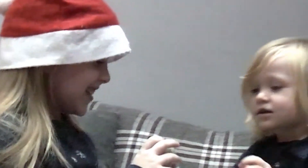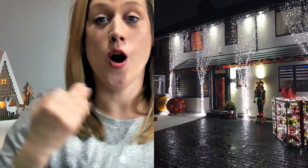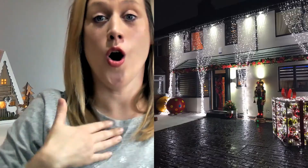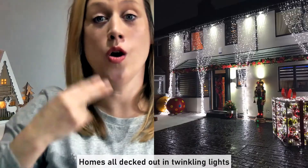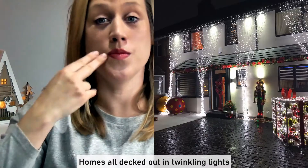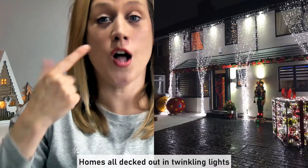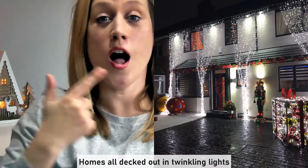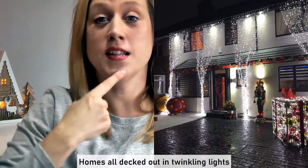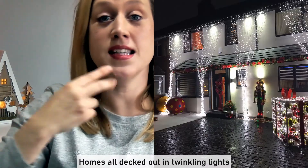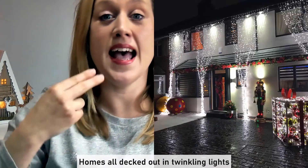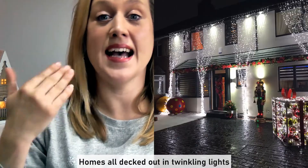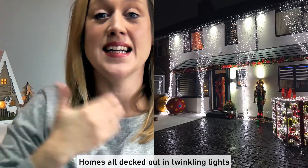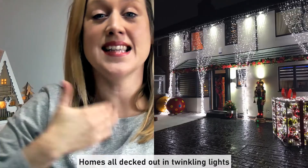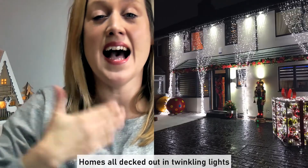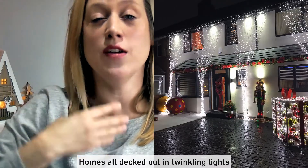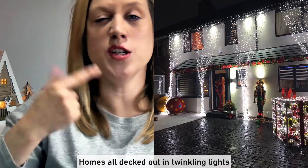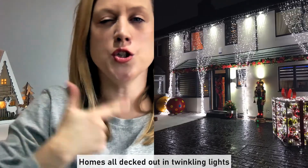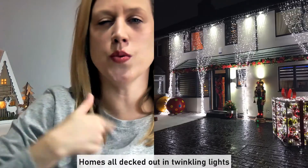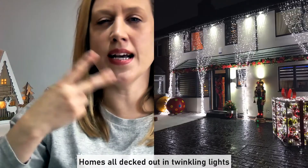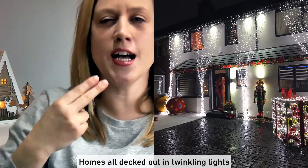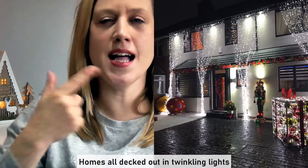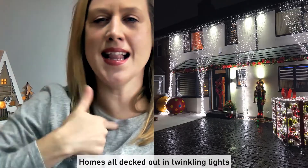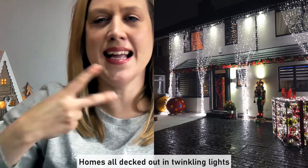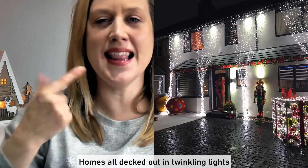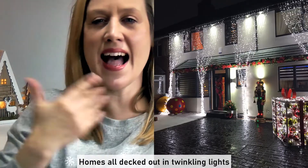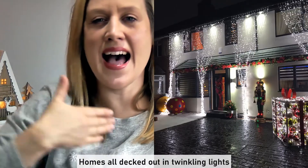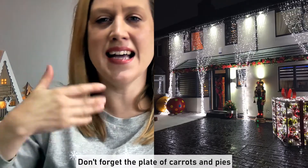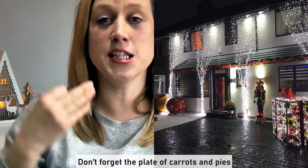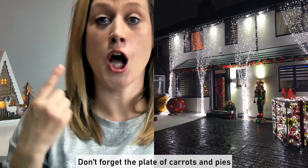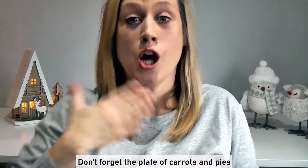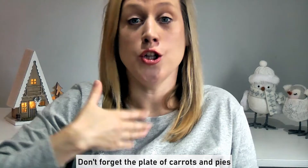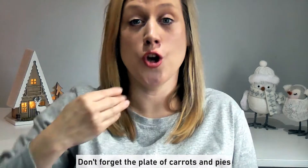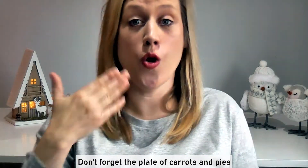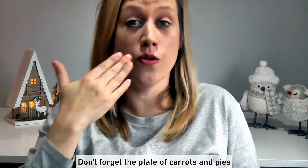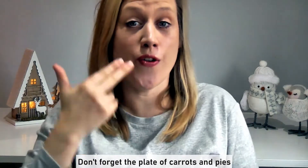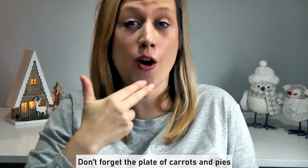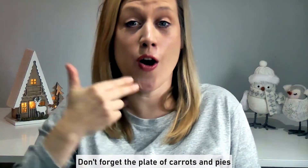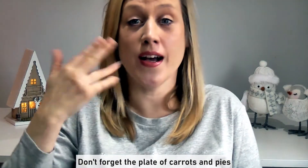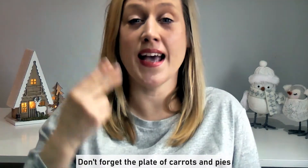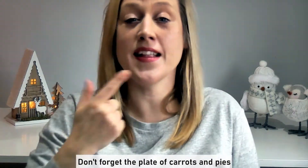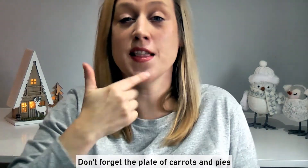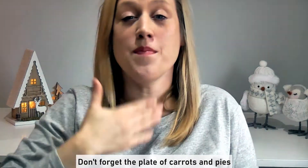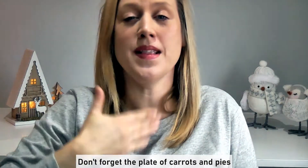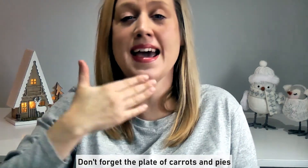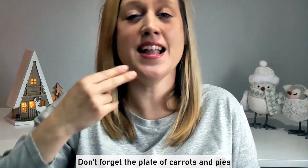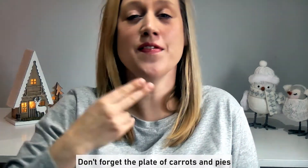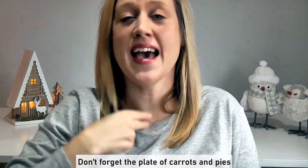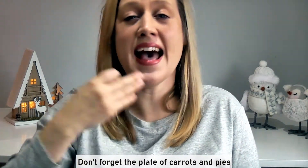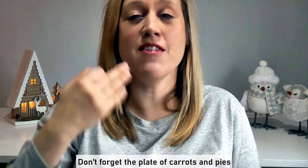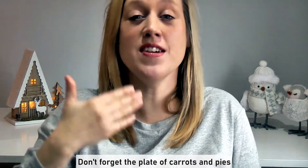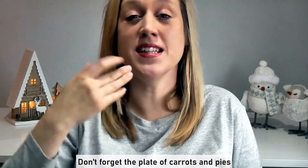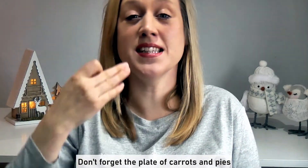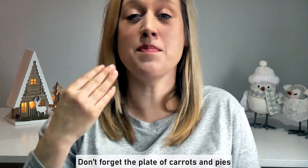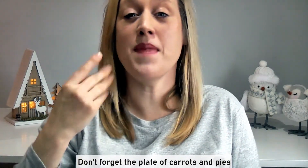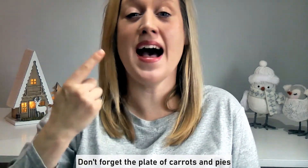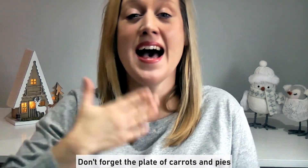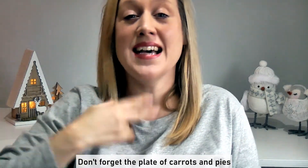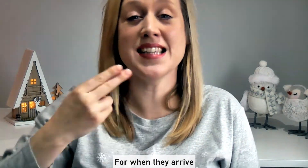Home's all decked down In twinkling lights Don't forget the plate of carrots and pies